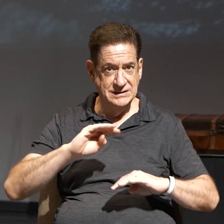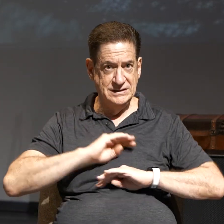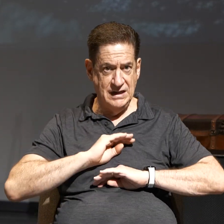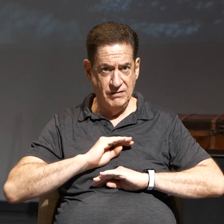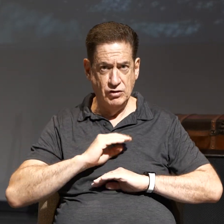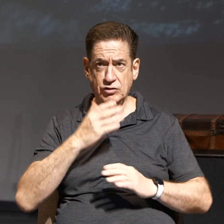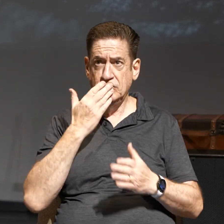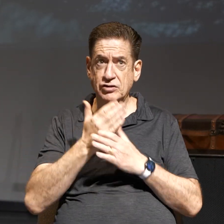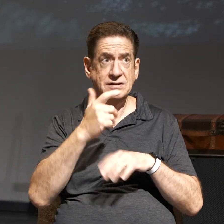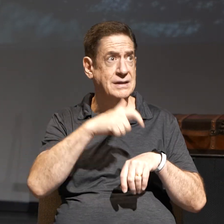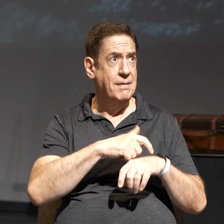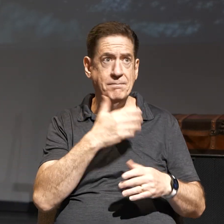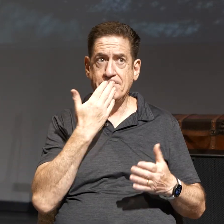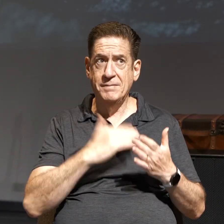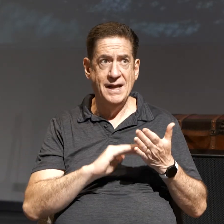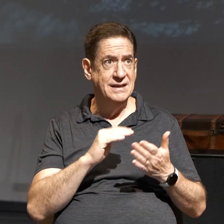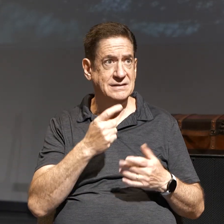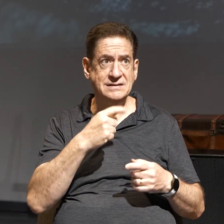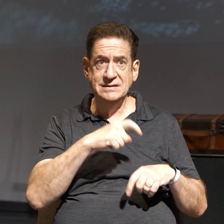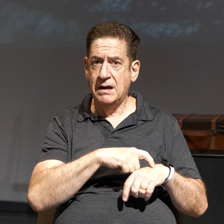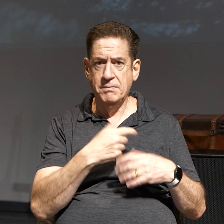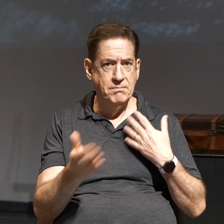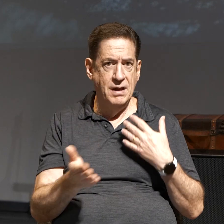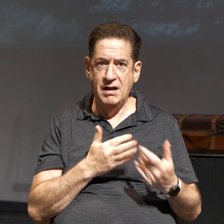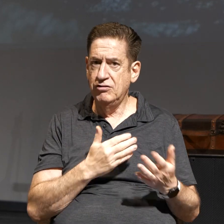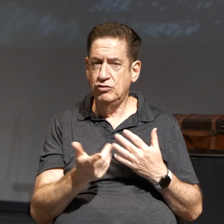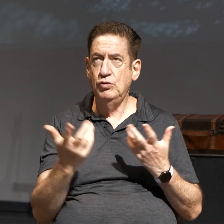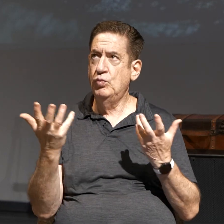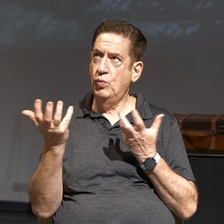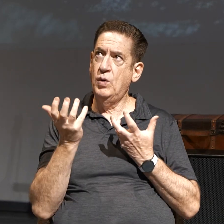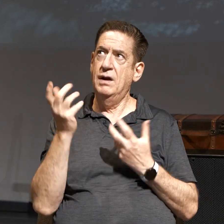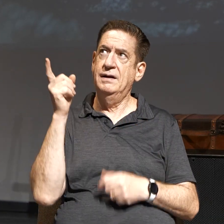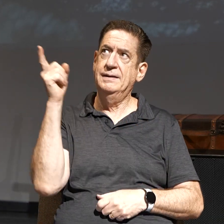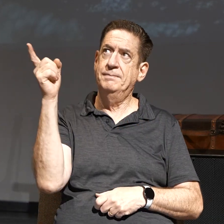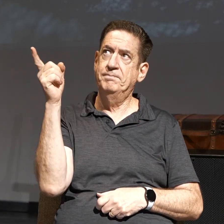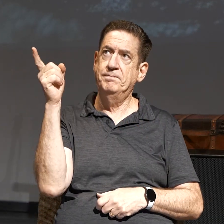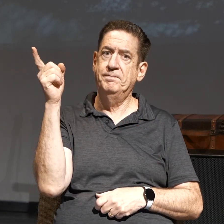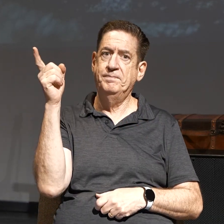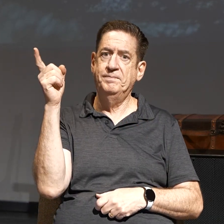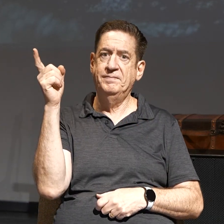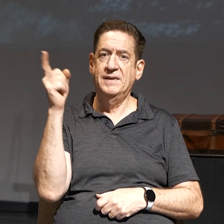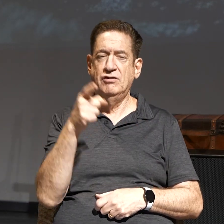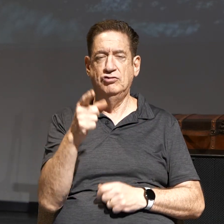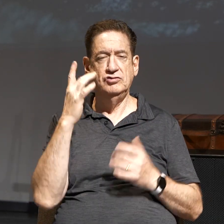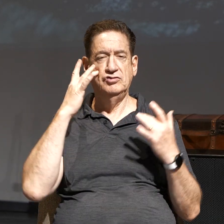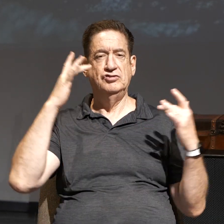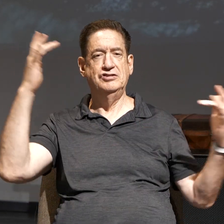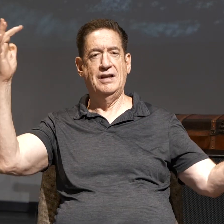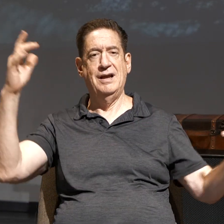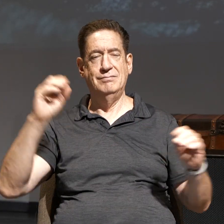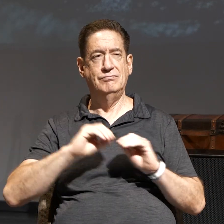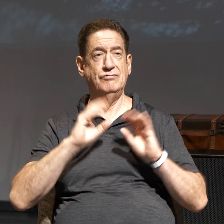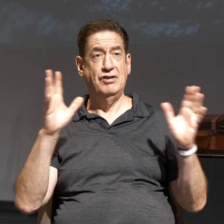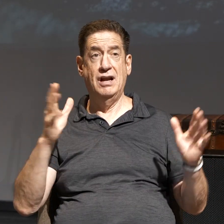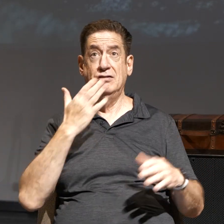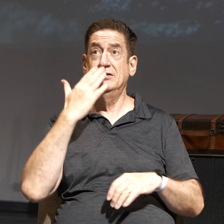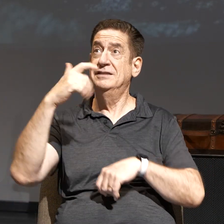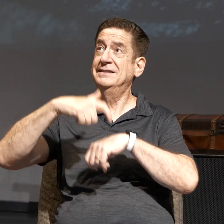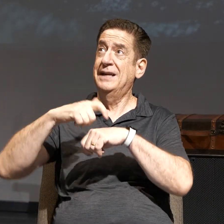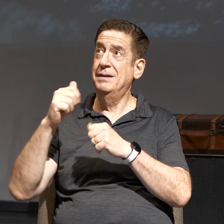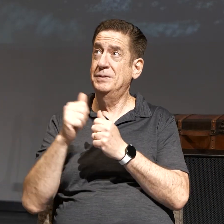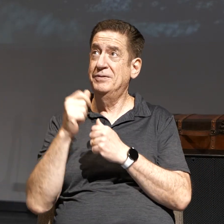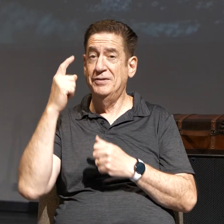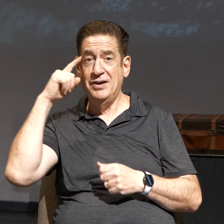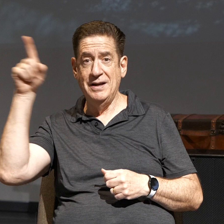good times, bad times, it doesn't matter. You just want Him. And you're going to shine bright in the good times for Him and